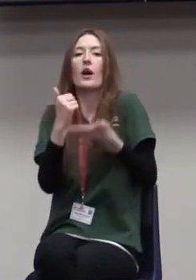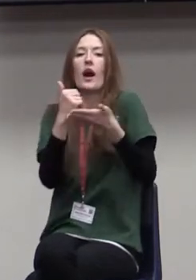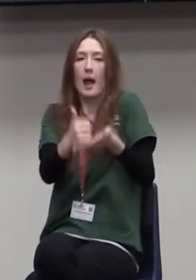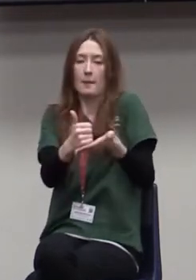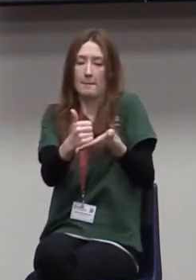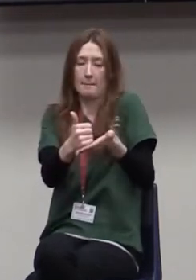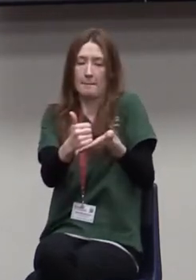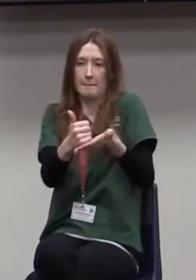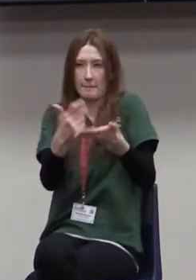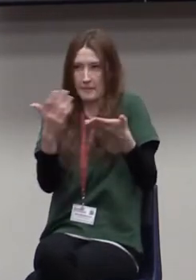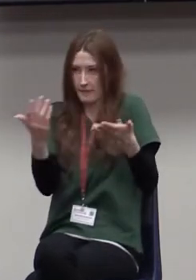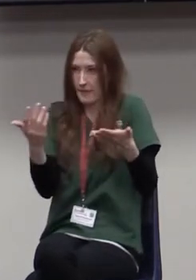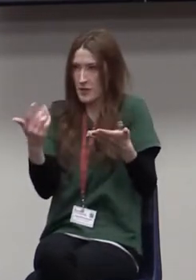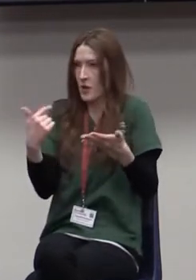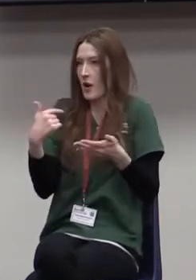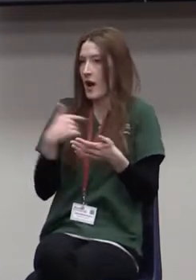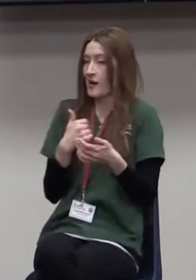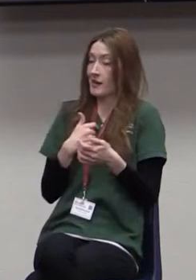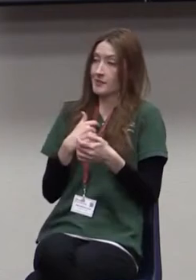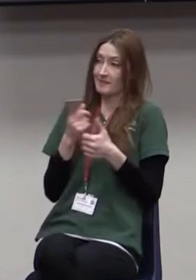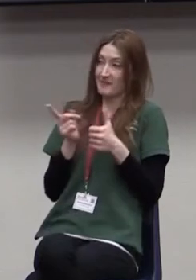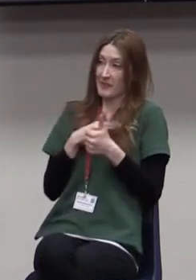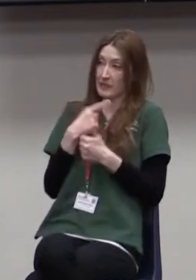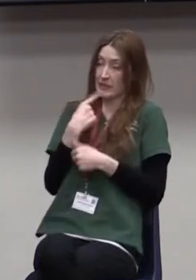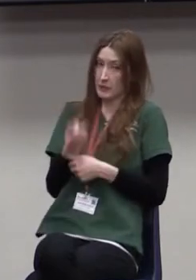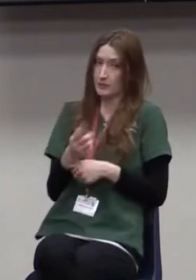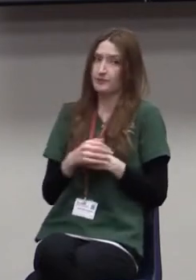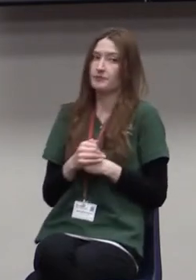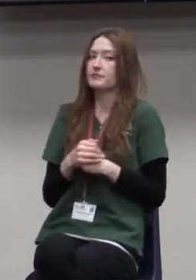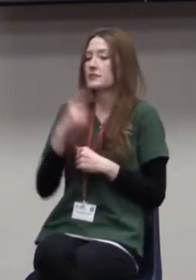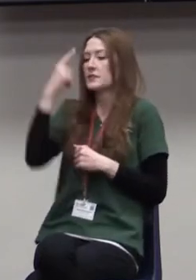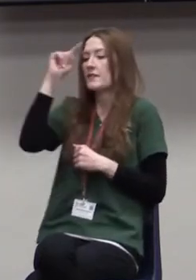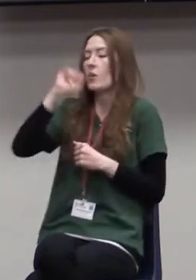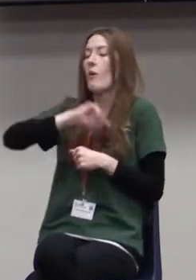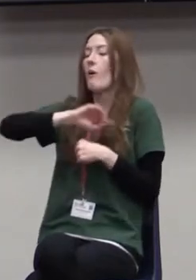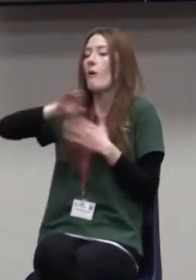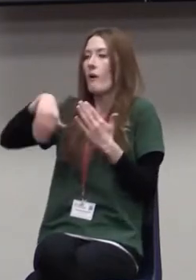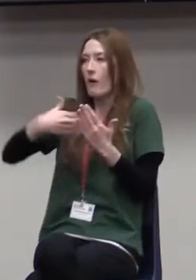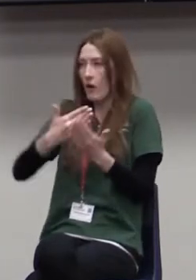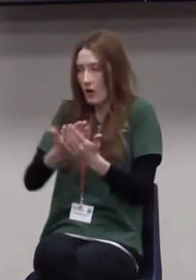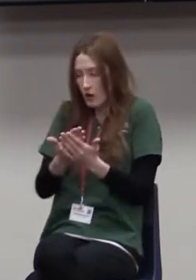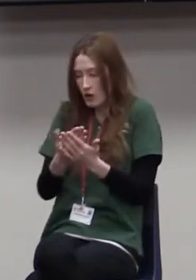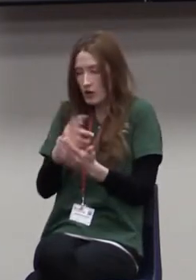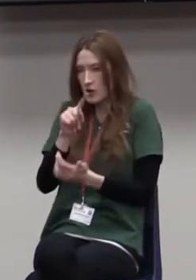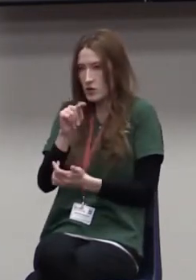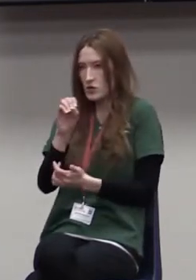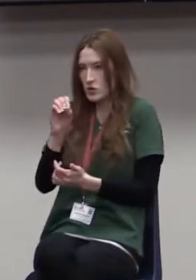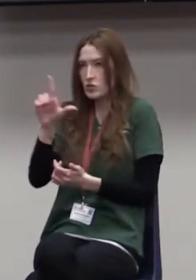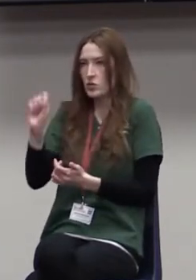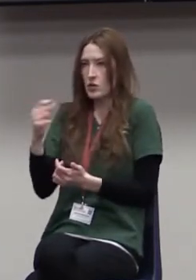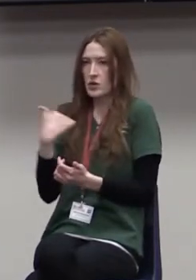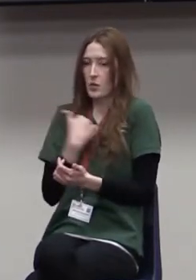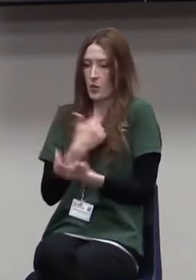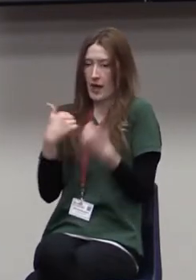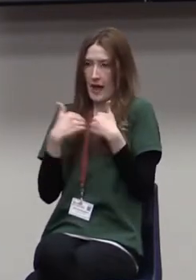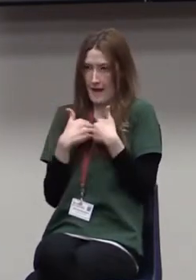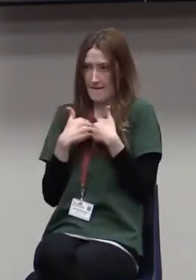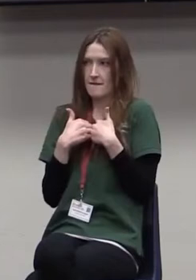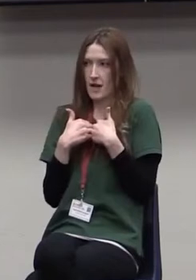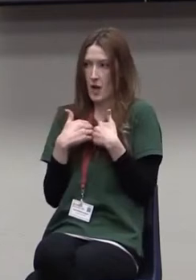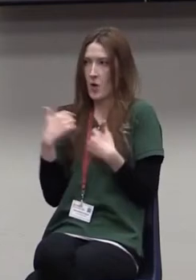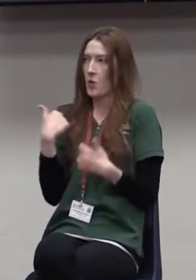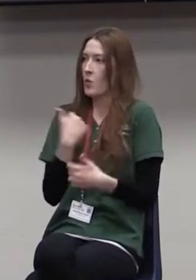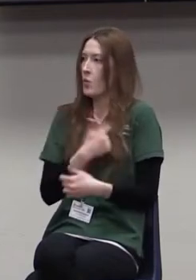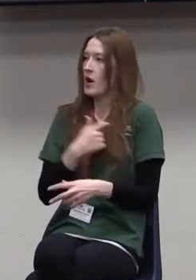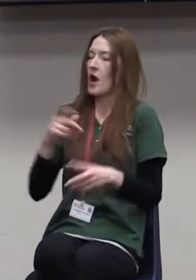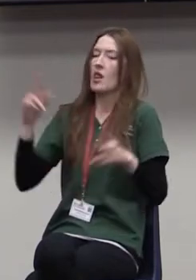Now, I'll be the first to tell you that for all of the tools that we have at our disposal for communication, we are worse at